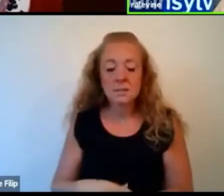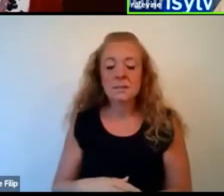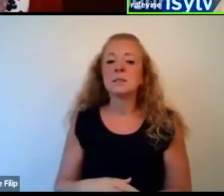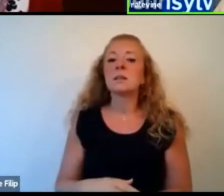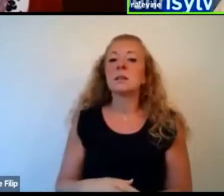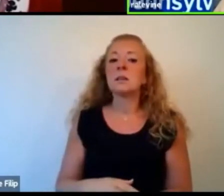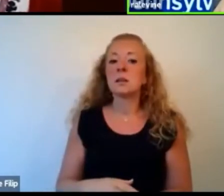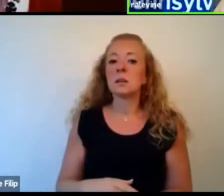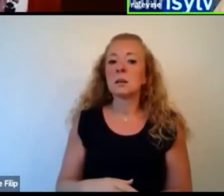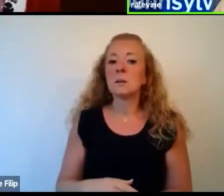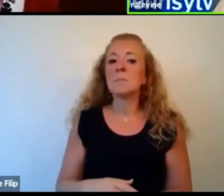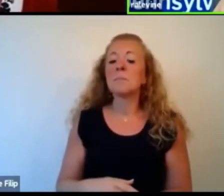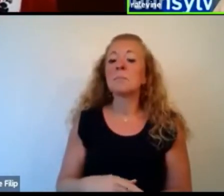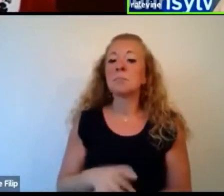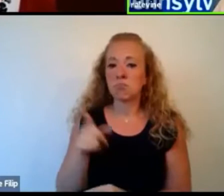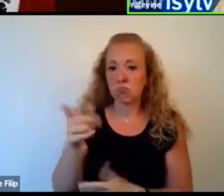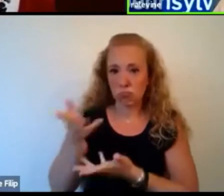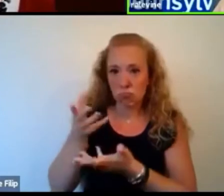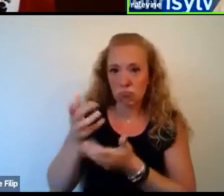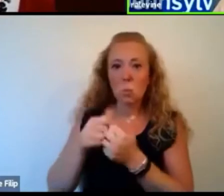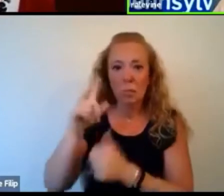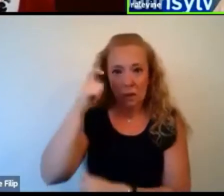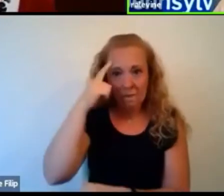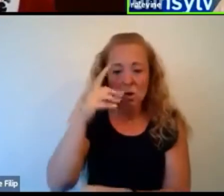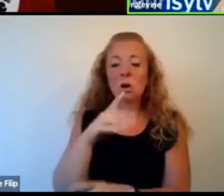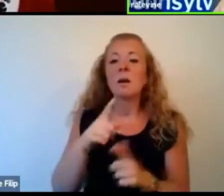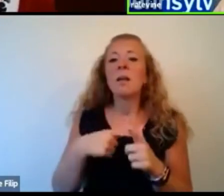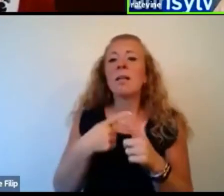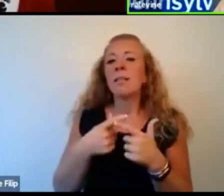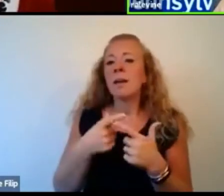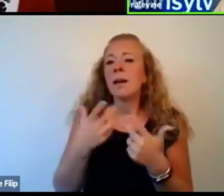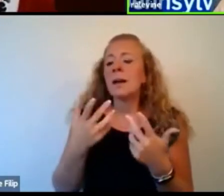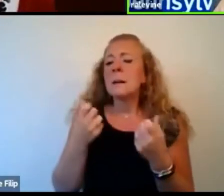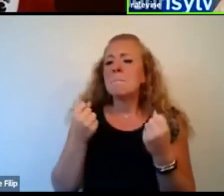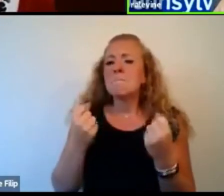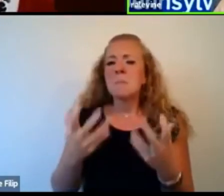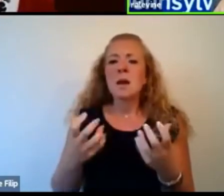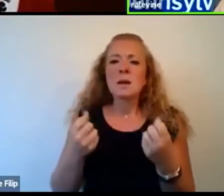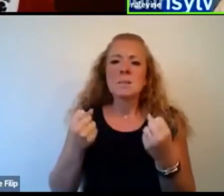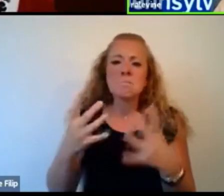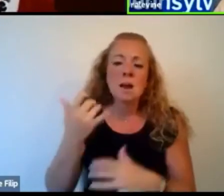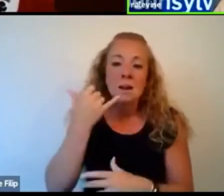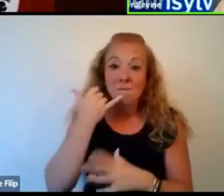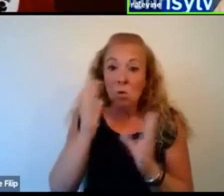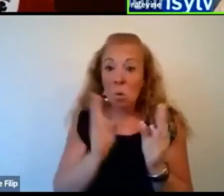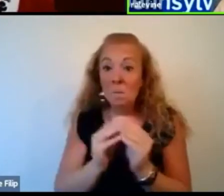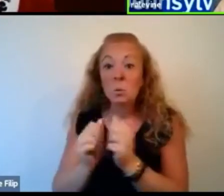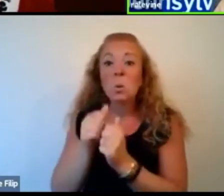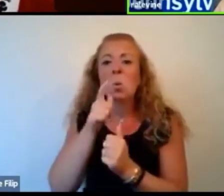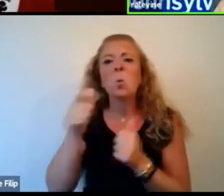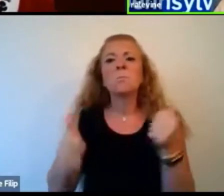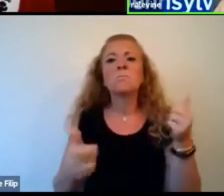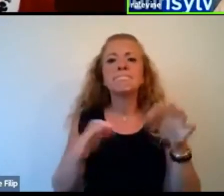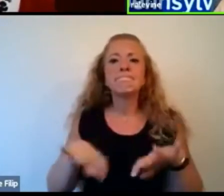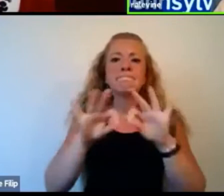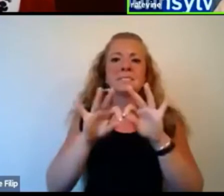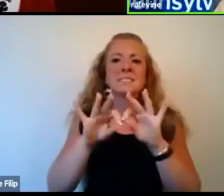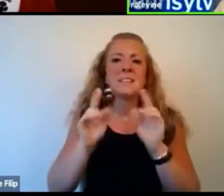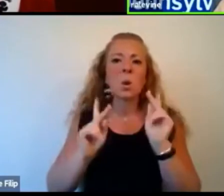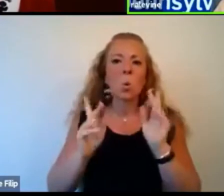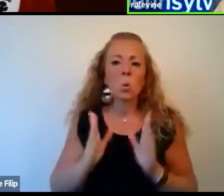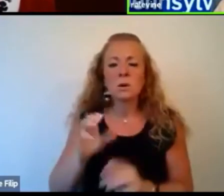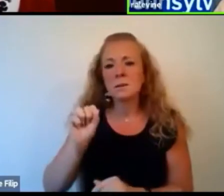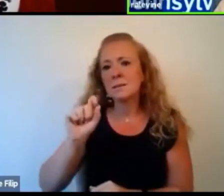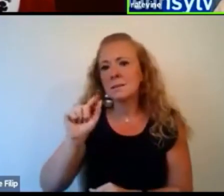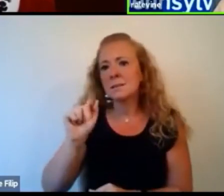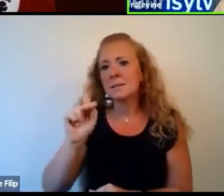speaking to the governor. And then many, many stakeholder phone calls. You know, for example, this week, we had many phone